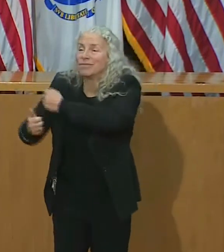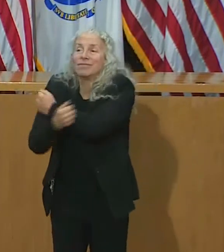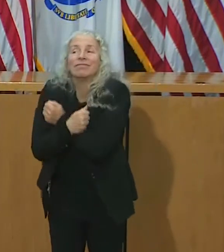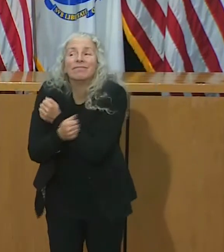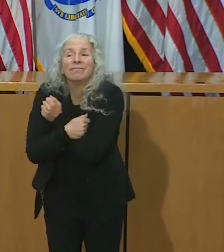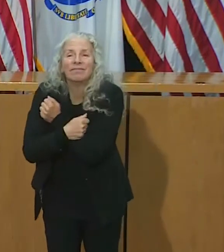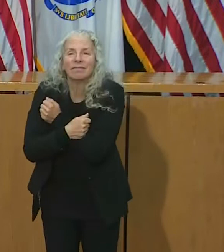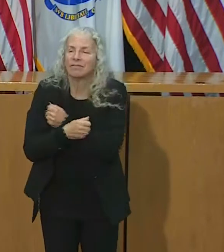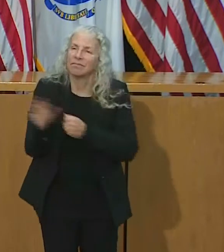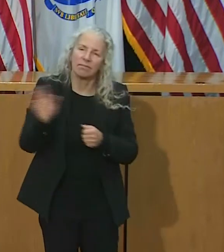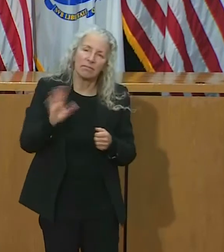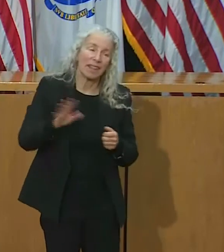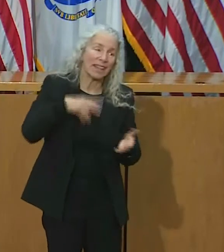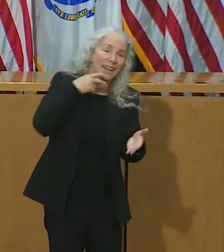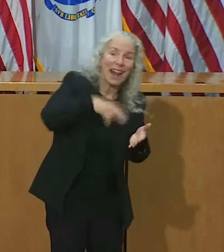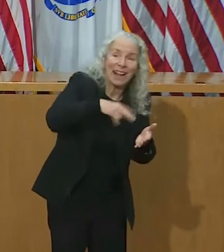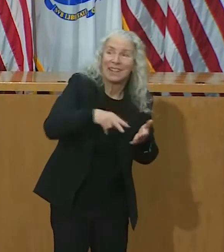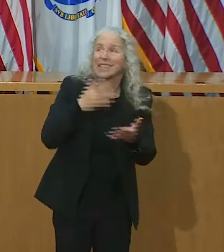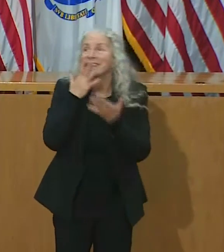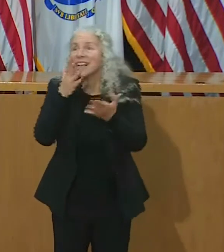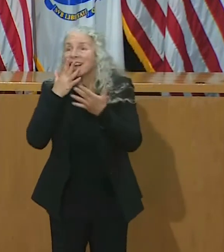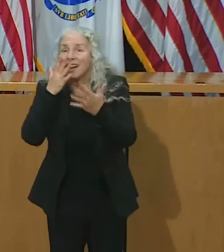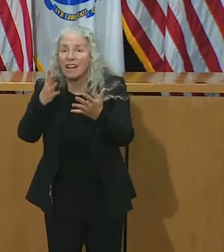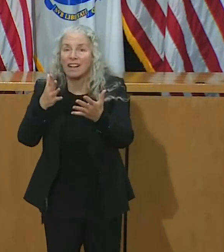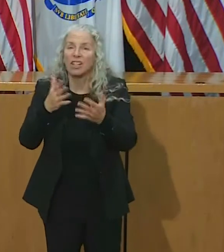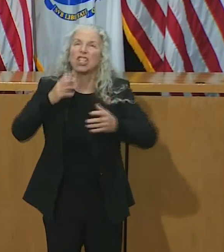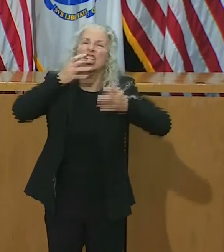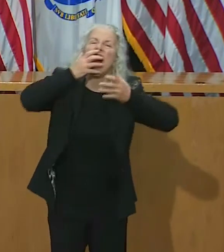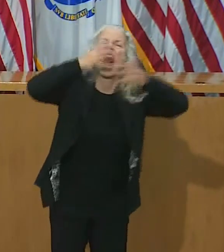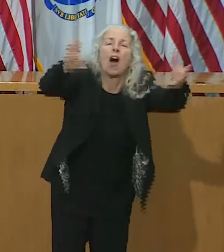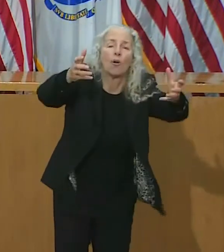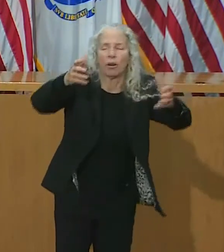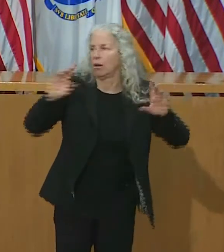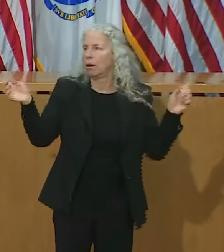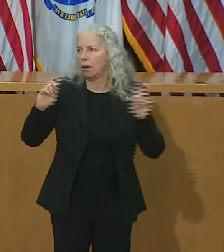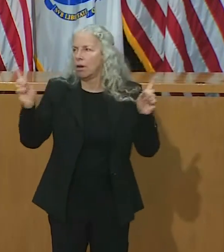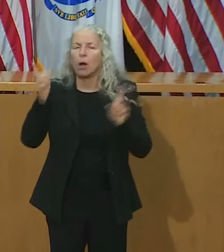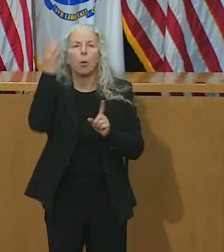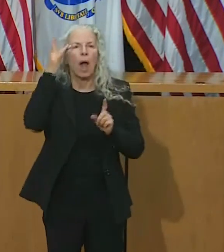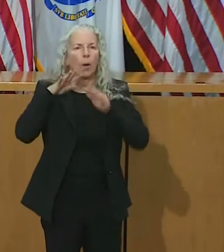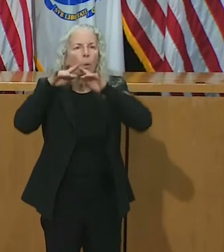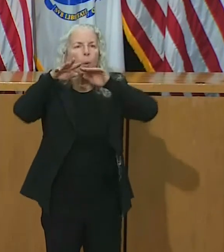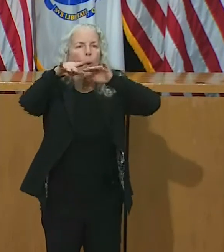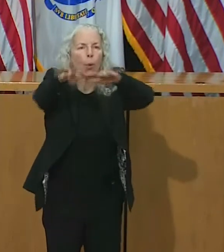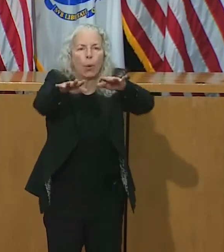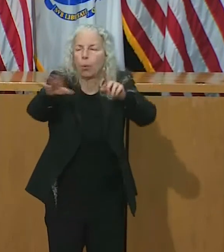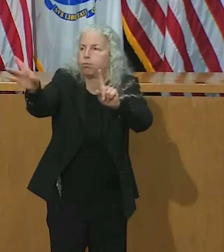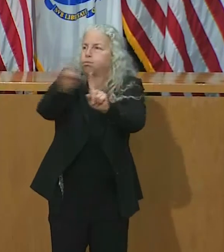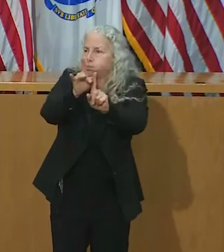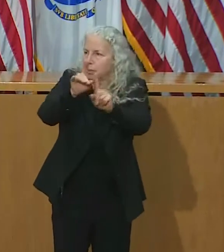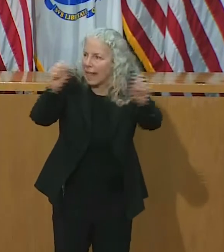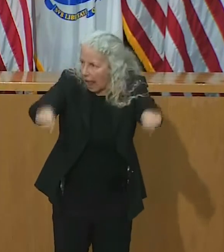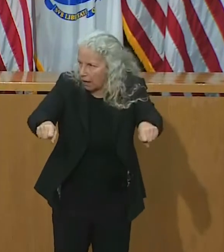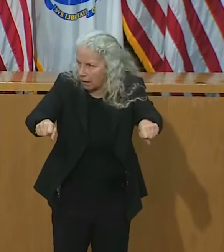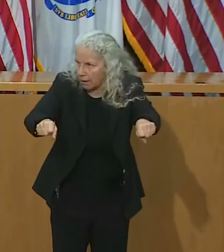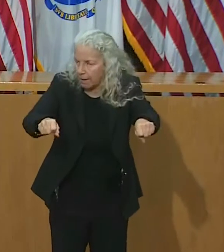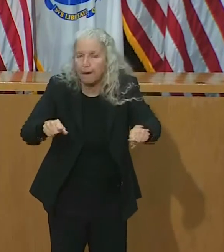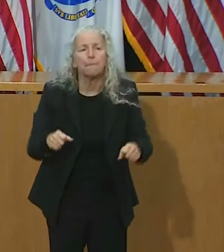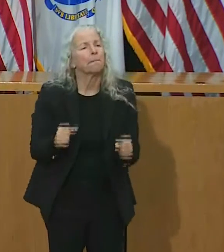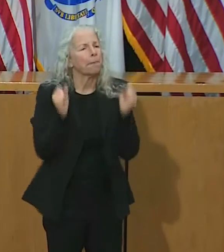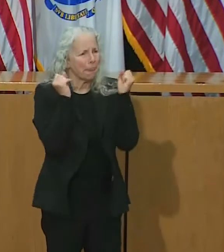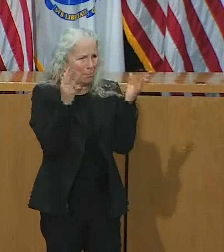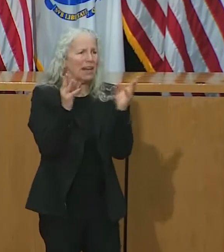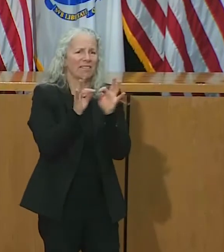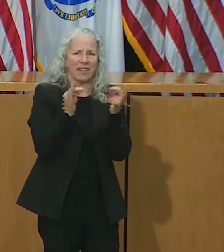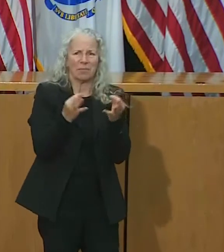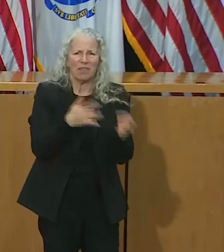in this. These activities increase your chances of catching COVID through the air. I know that for many families across the